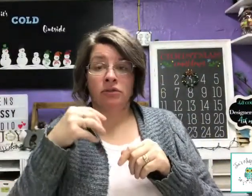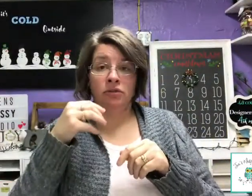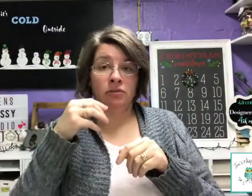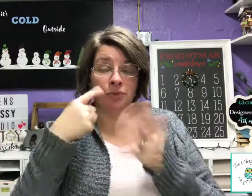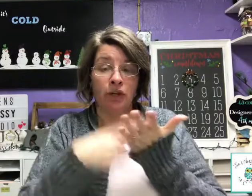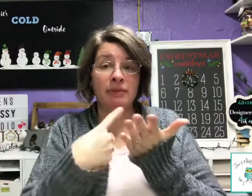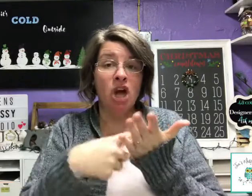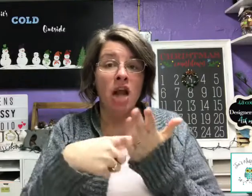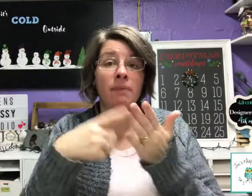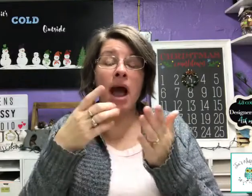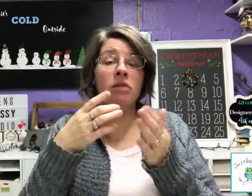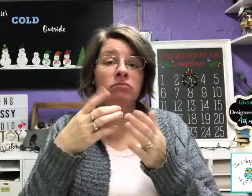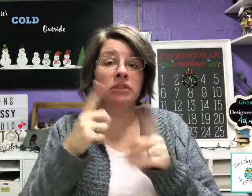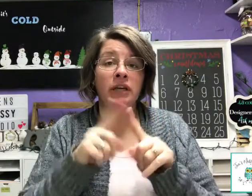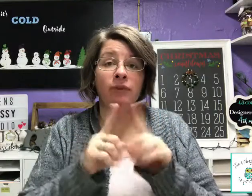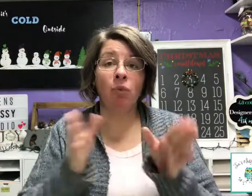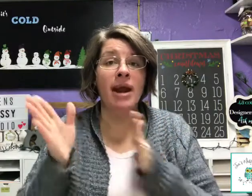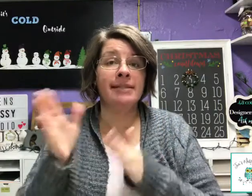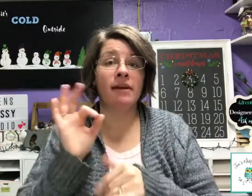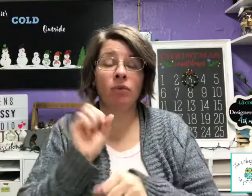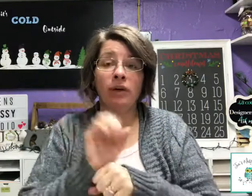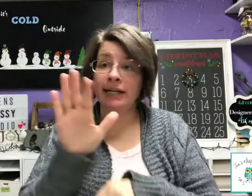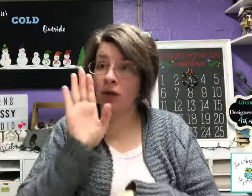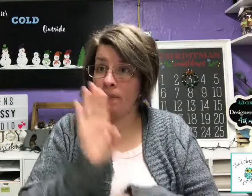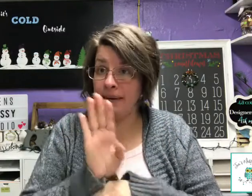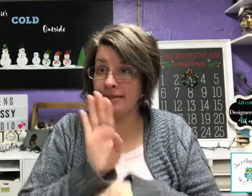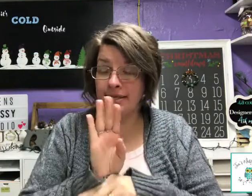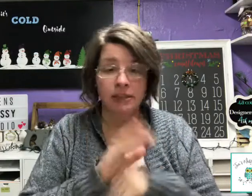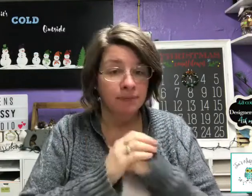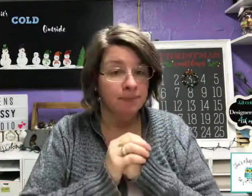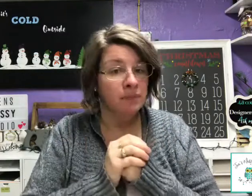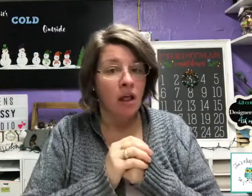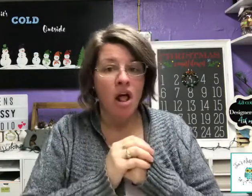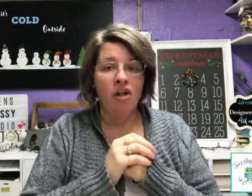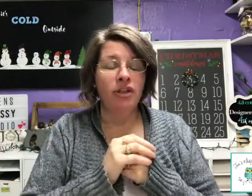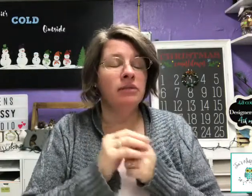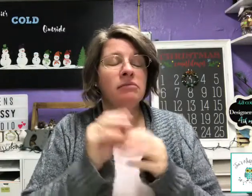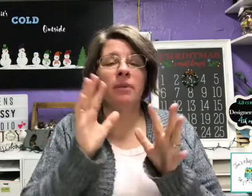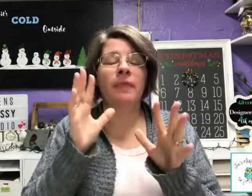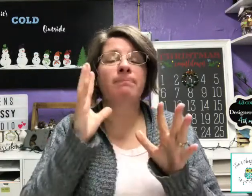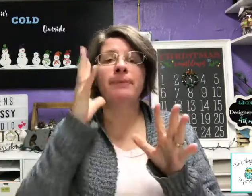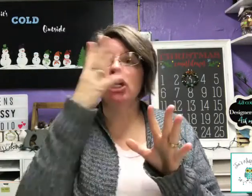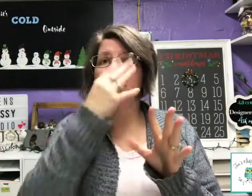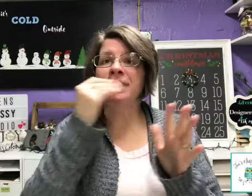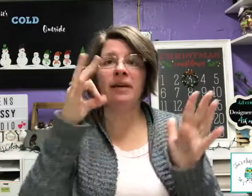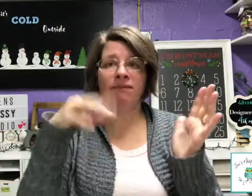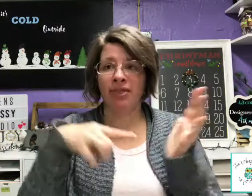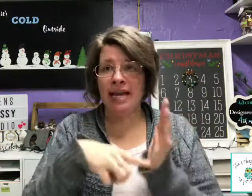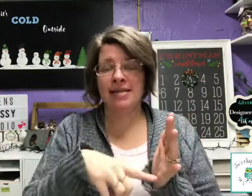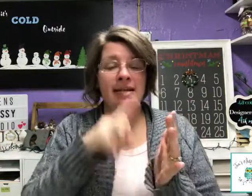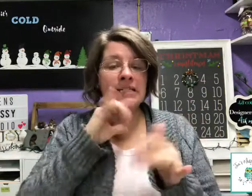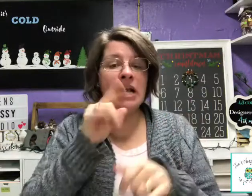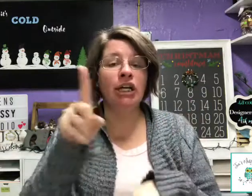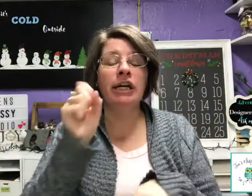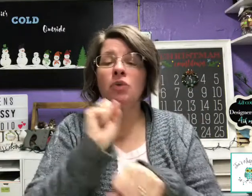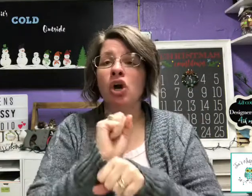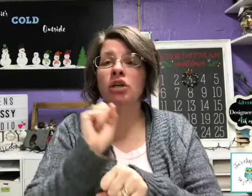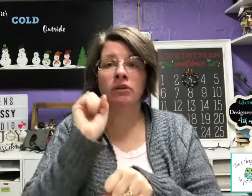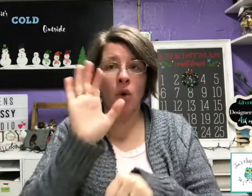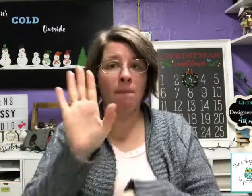You can be talking about different ways. Everyone needs a good business. The theme of this is that if you want to